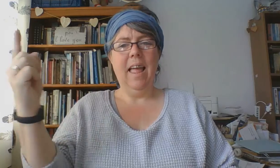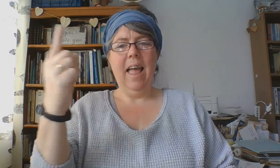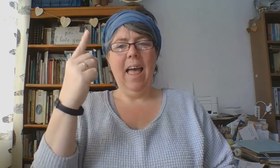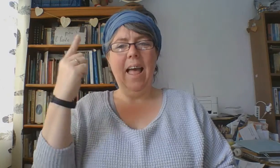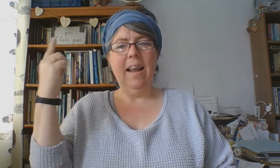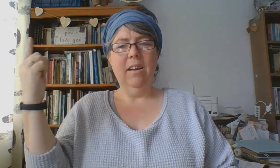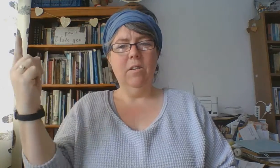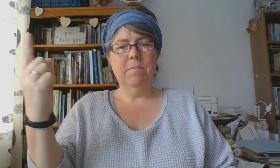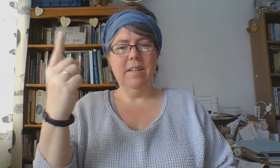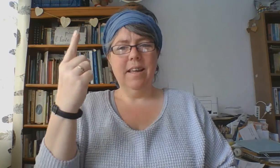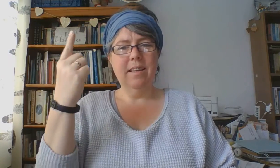Helicopter.